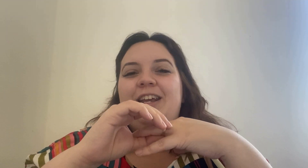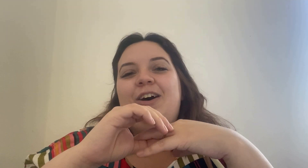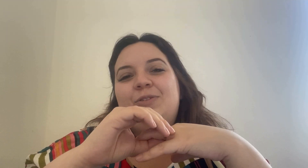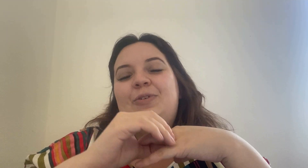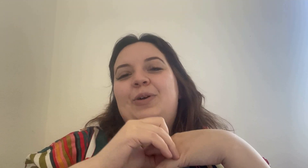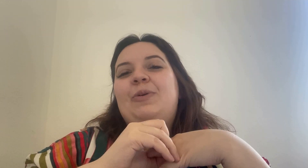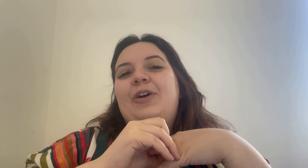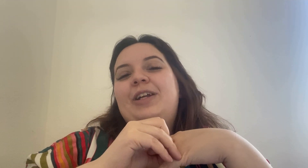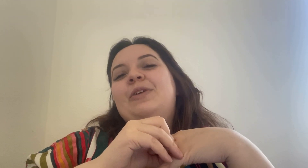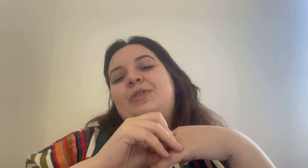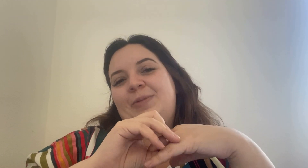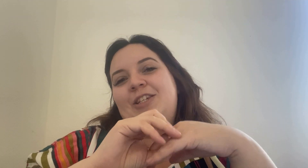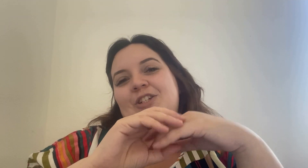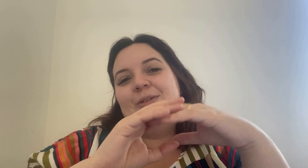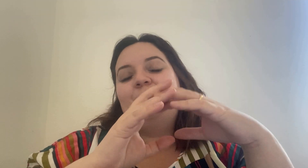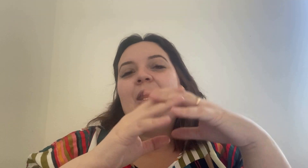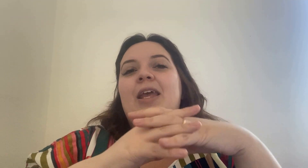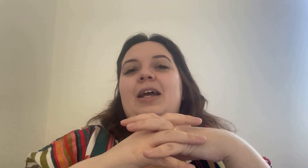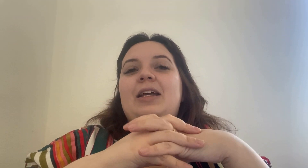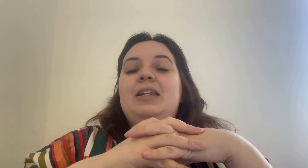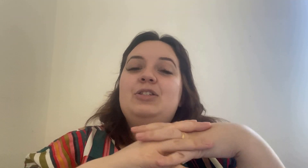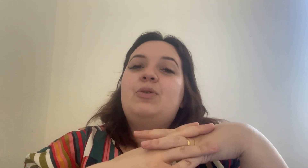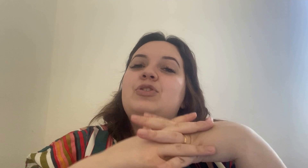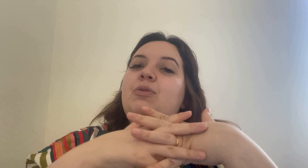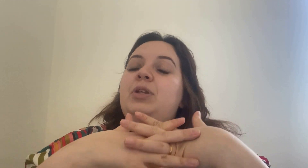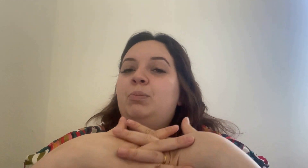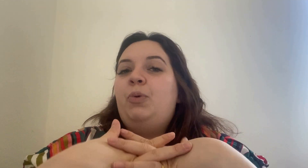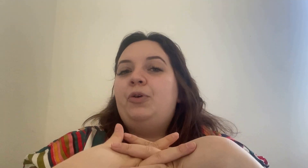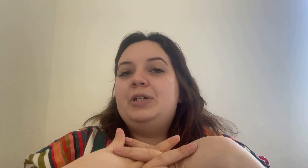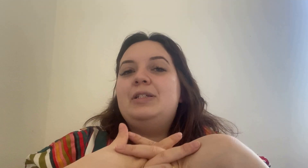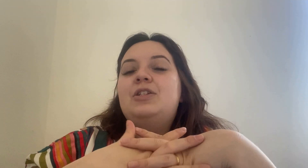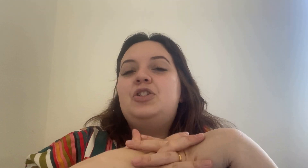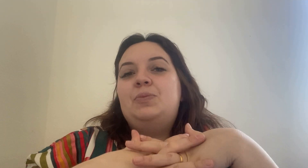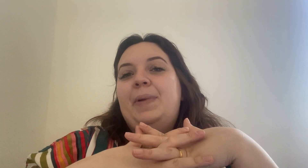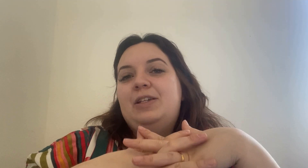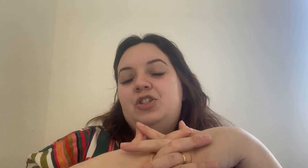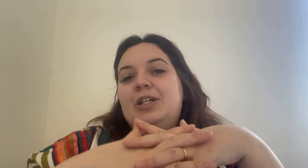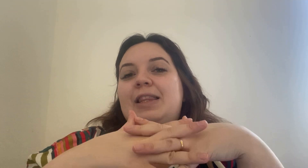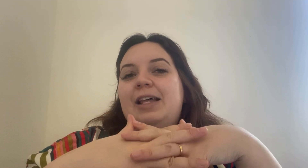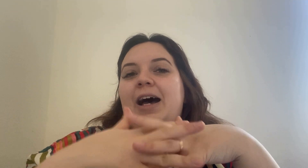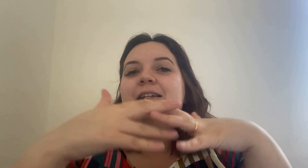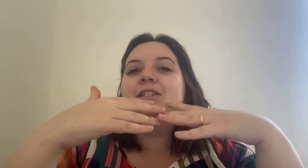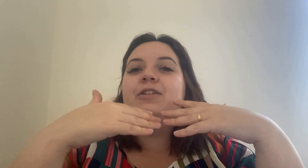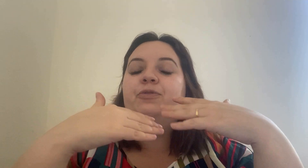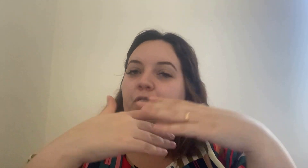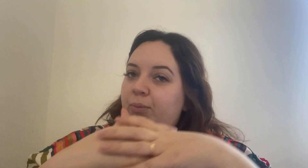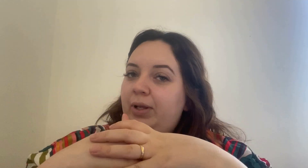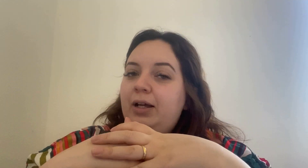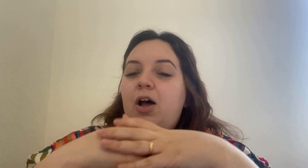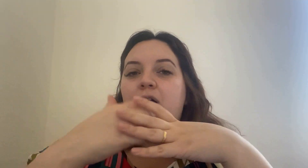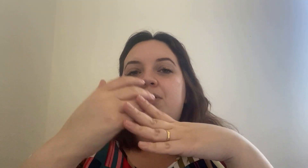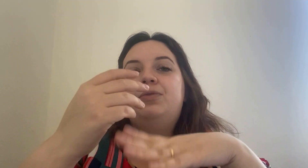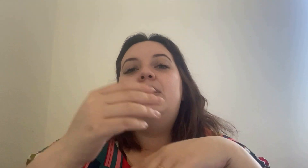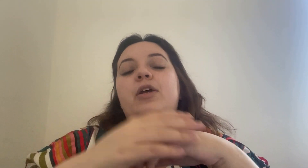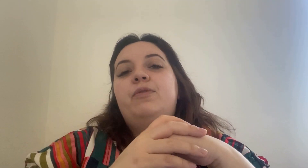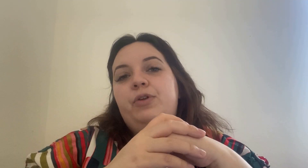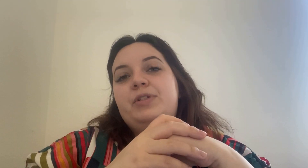out for more information it is also important to mention that the formula of flux